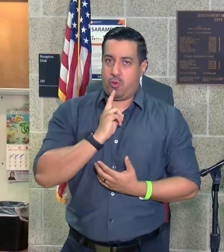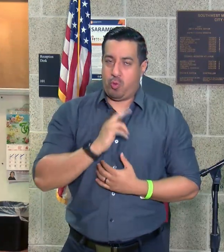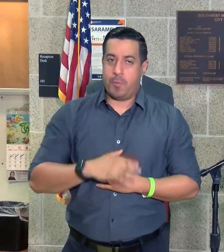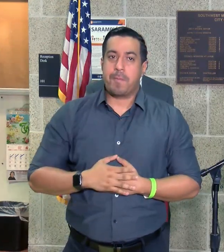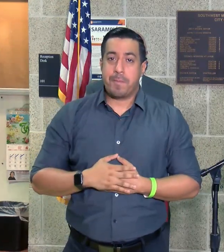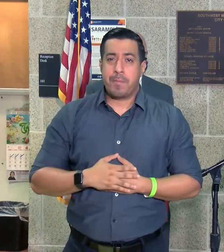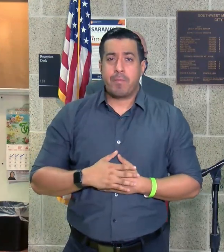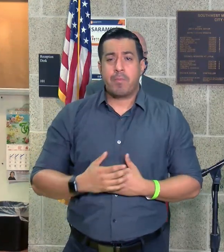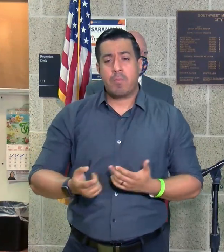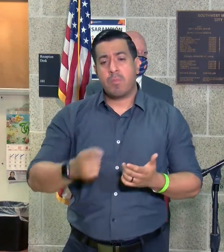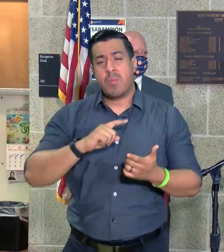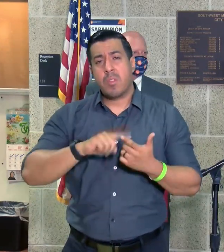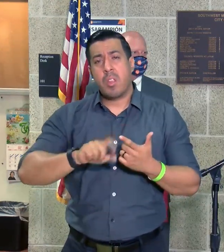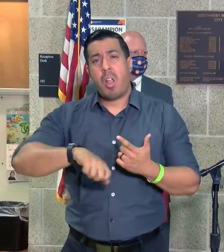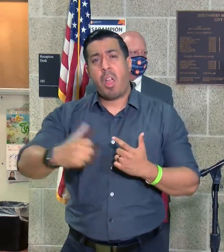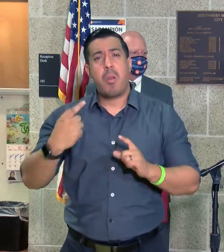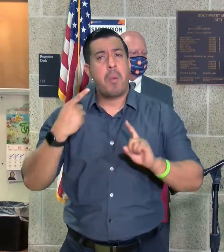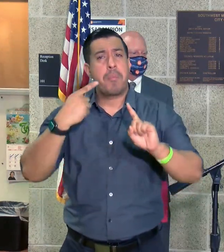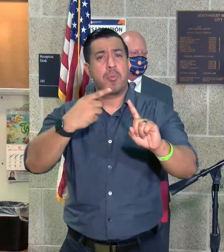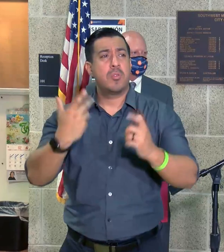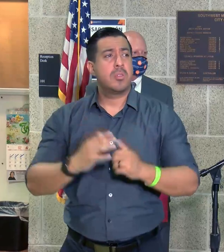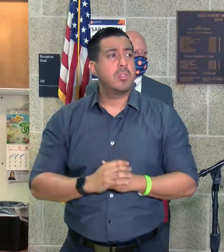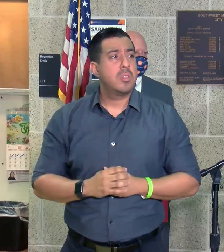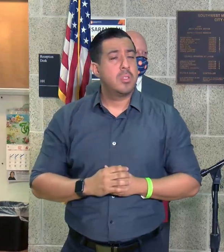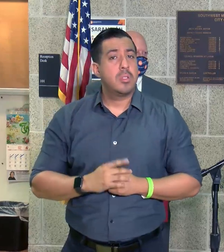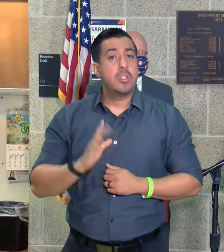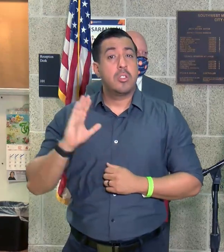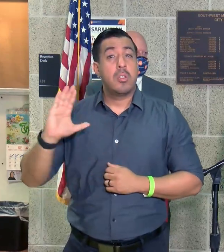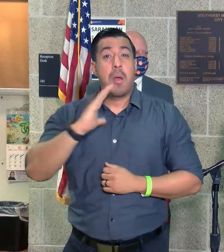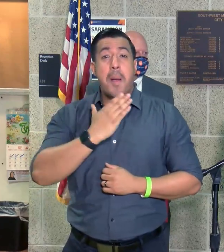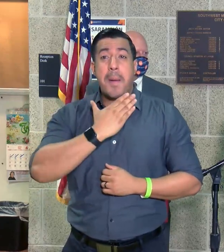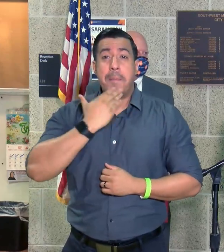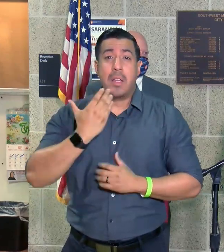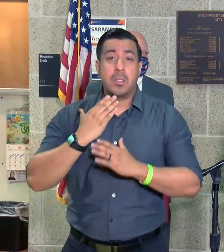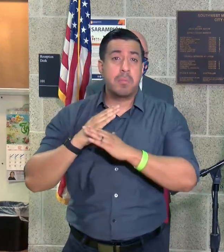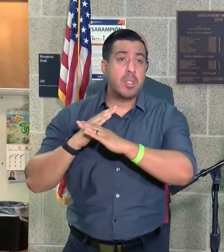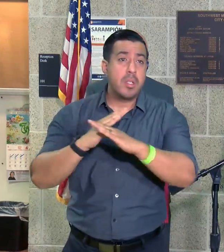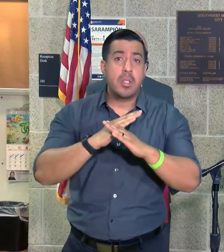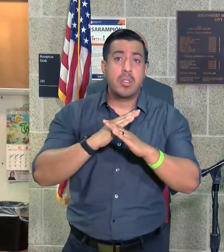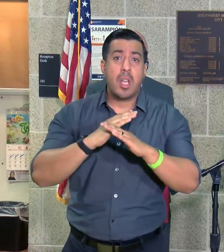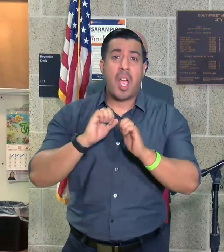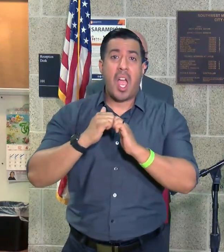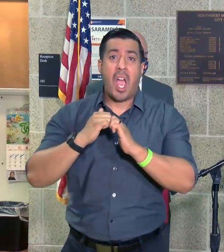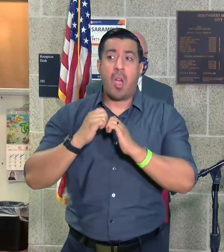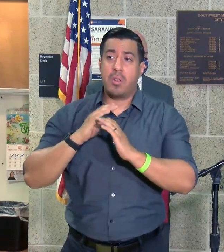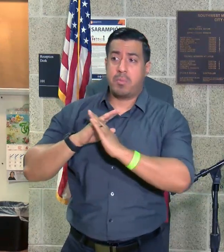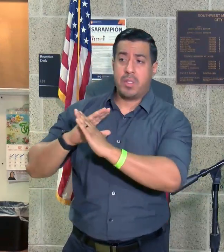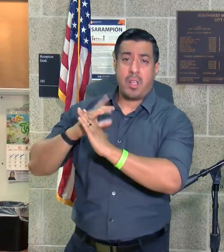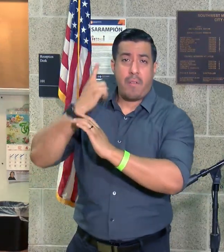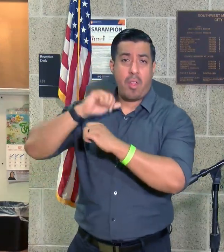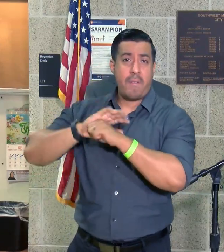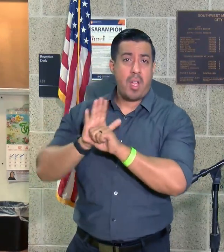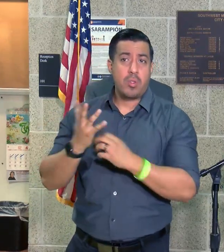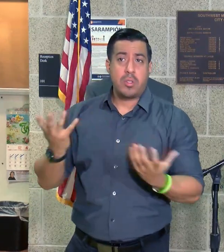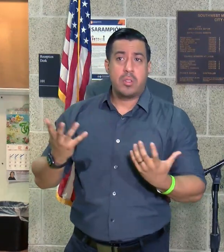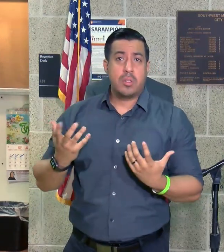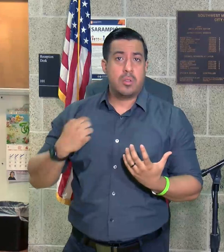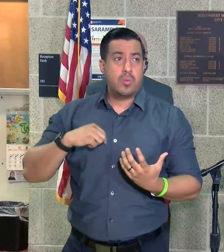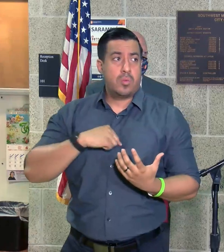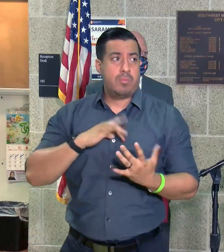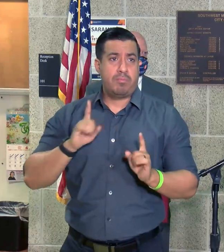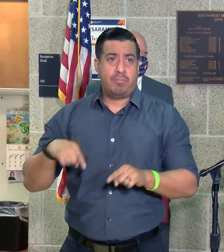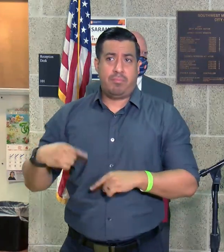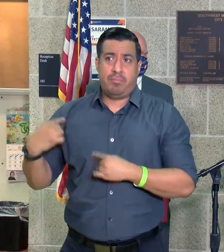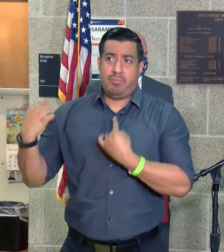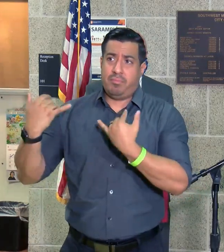the other point that I want to make, one of your best protections. against catching this virus has been something that we've been